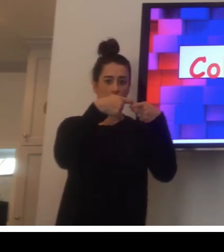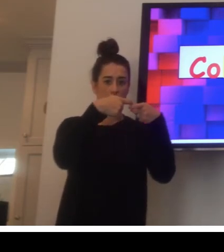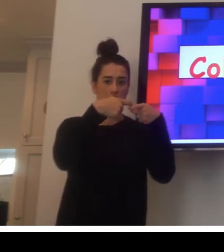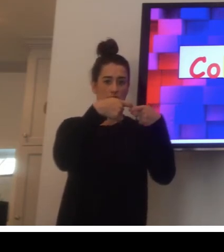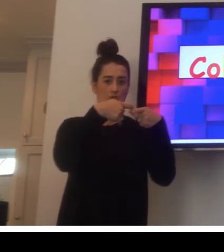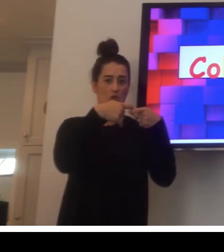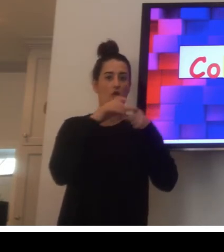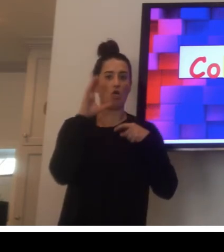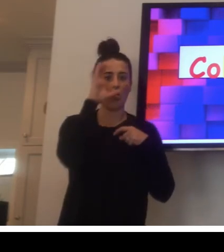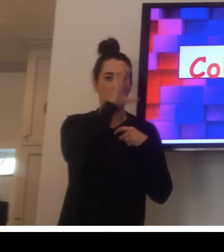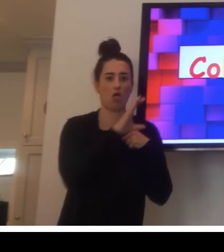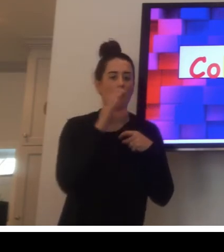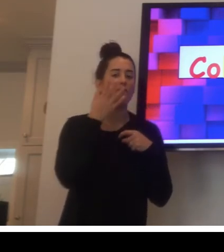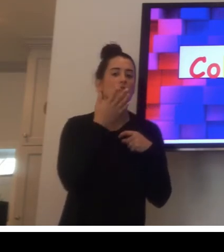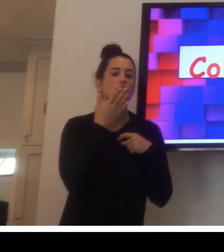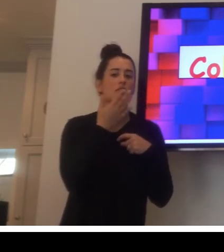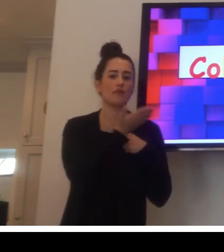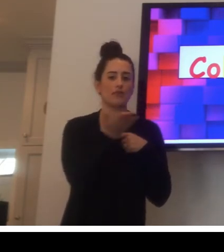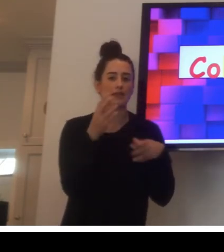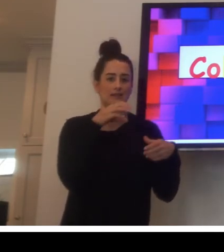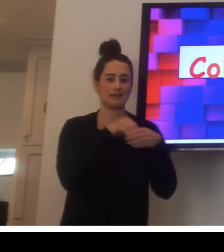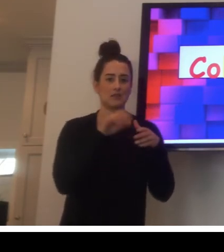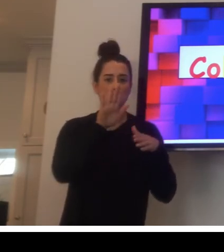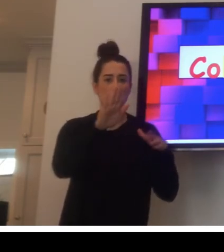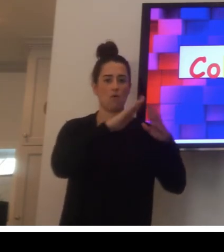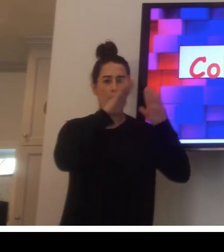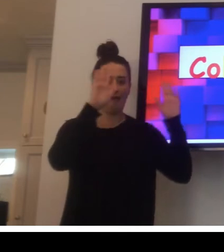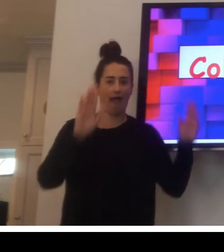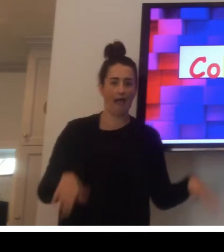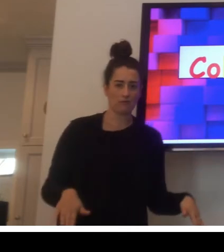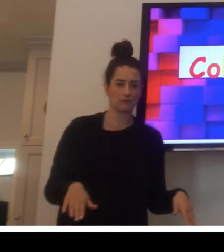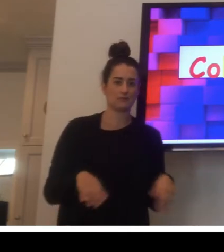click pause and look for colored things in your own house.